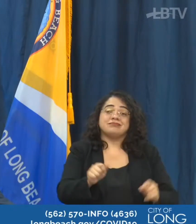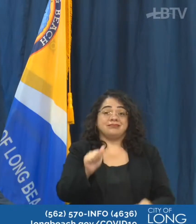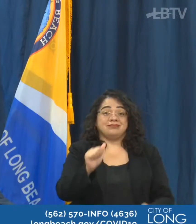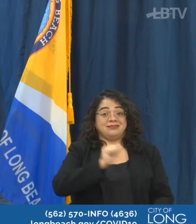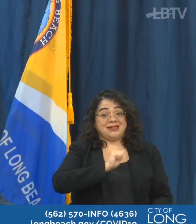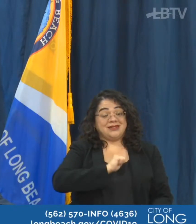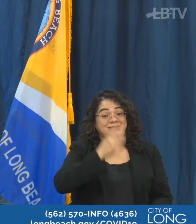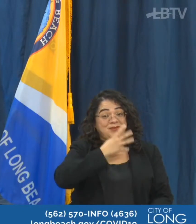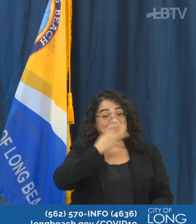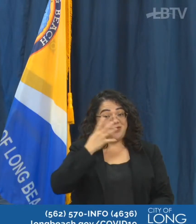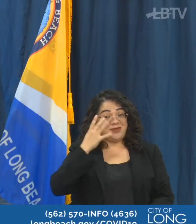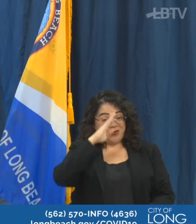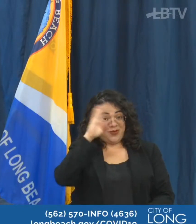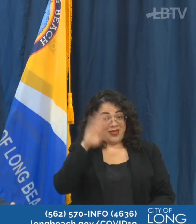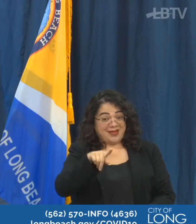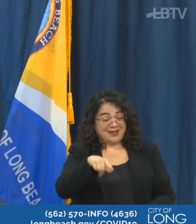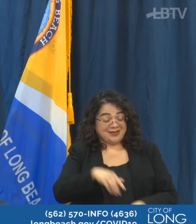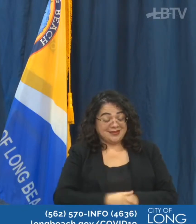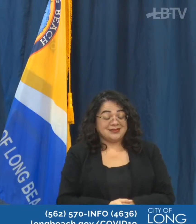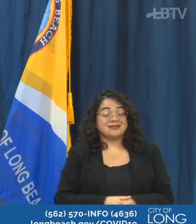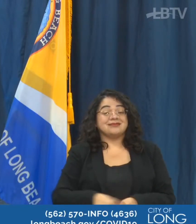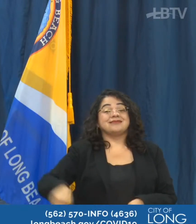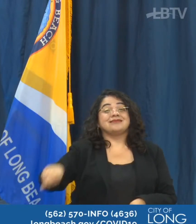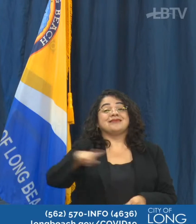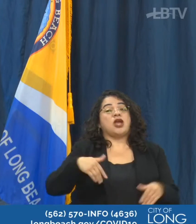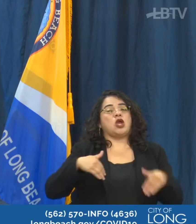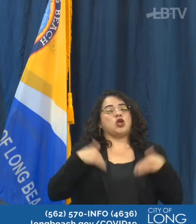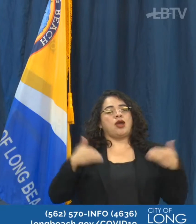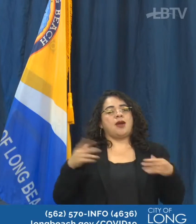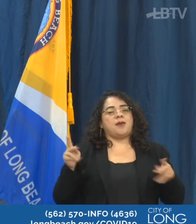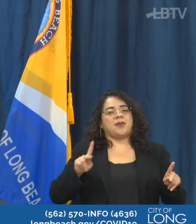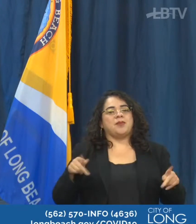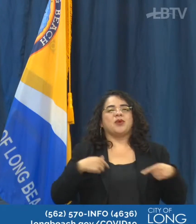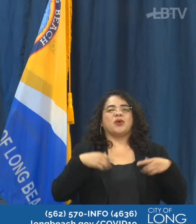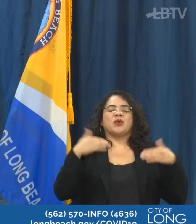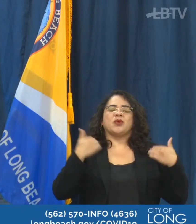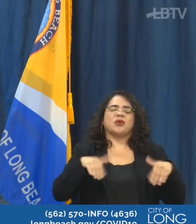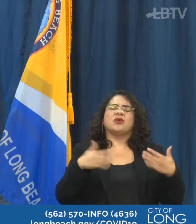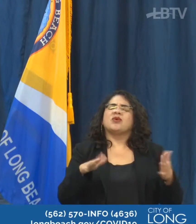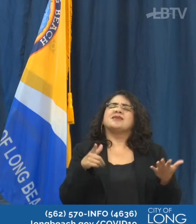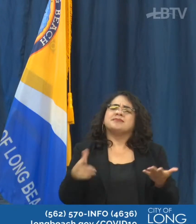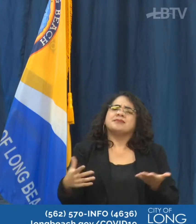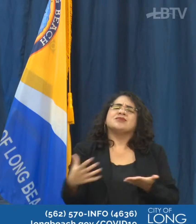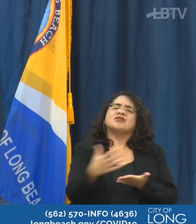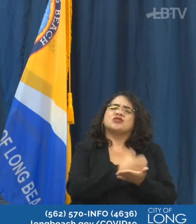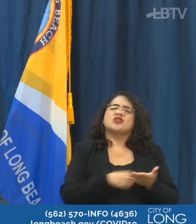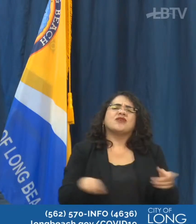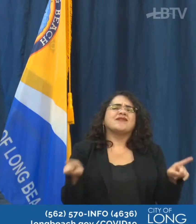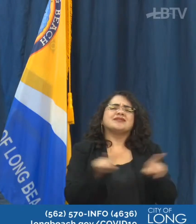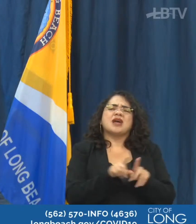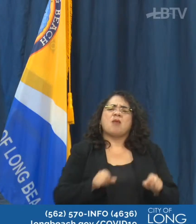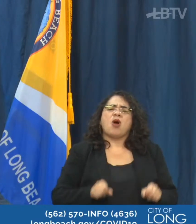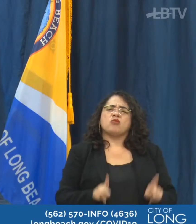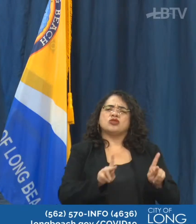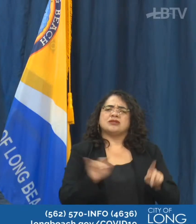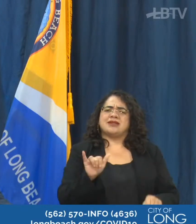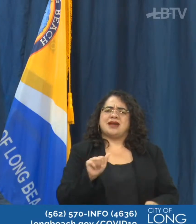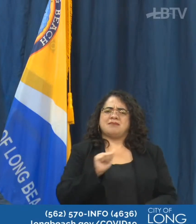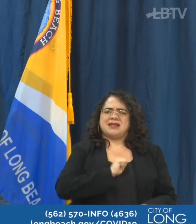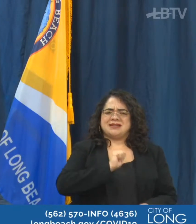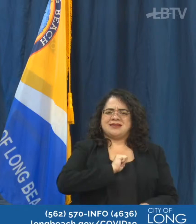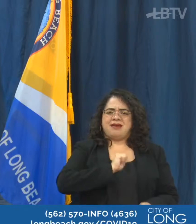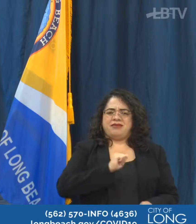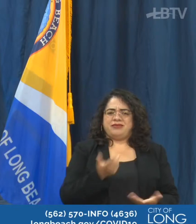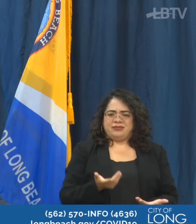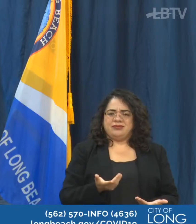myself, these young people in our country deserve all the same opportunities that I got as a young